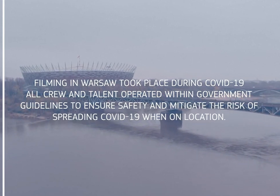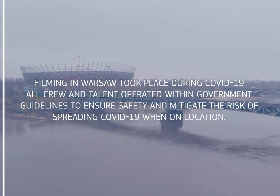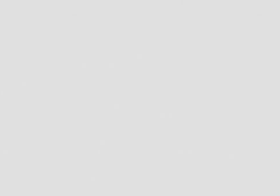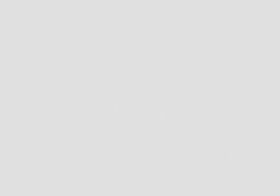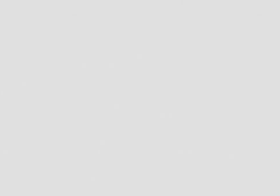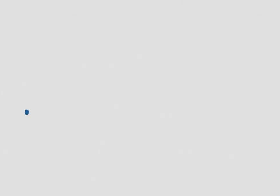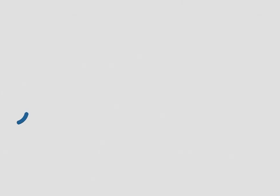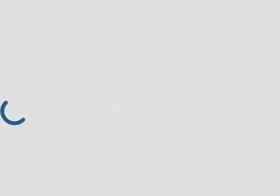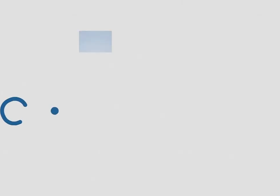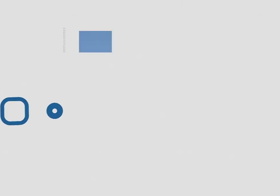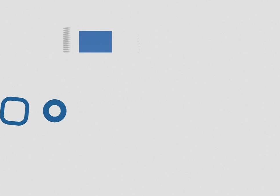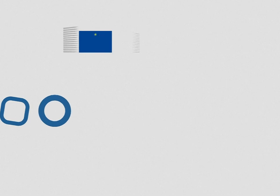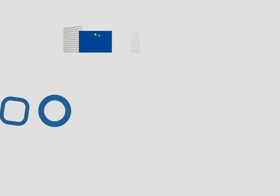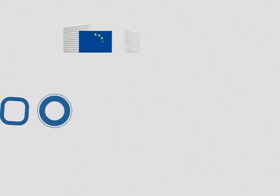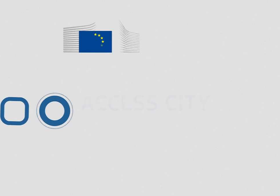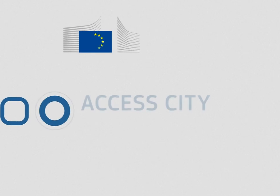To continued... to Up 1 continued...